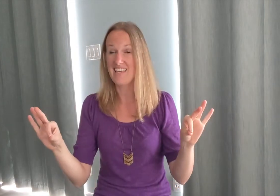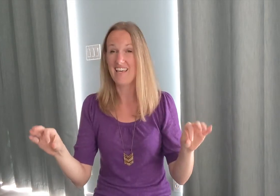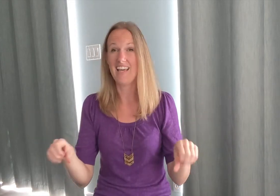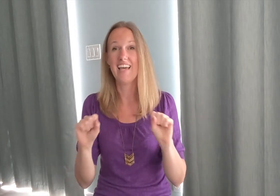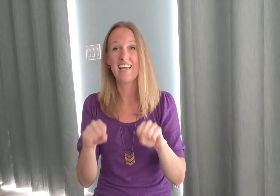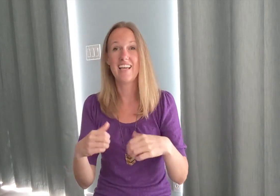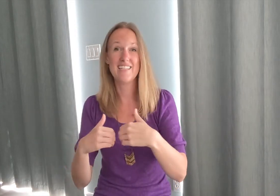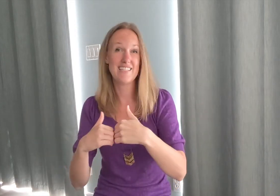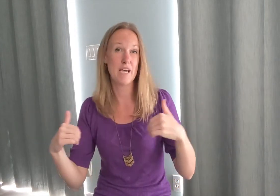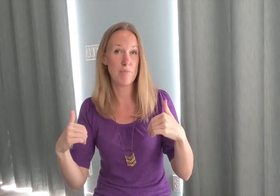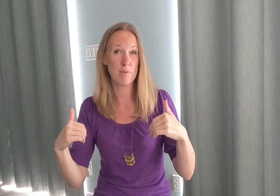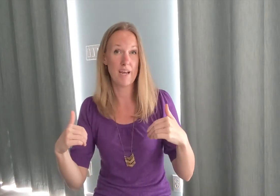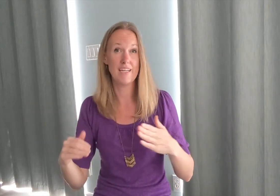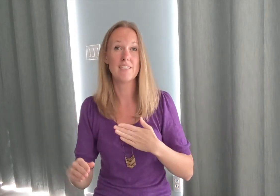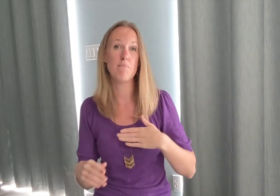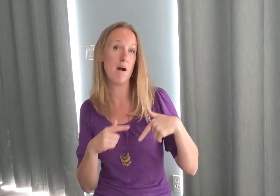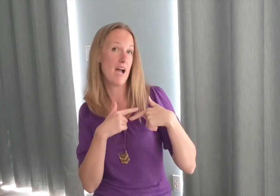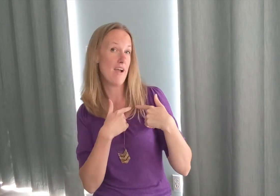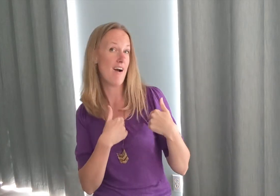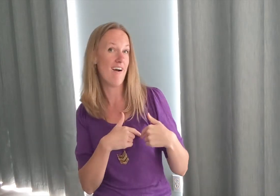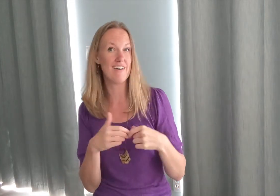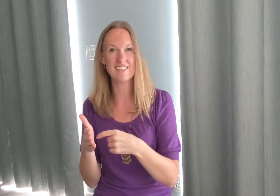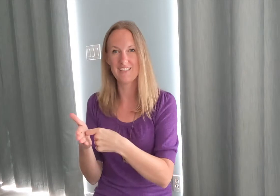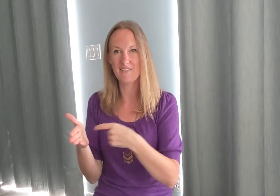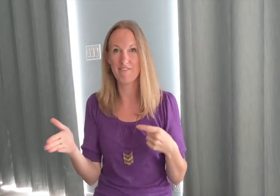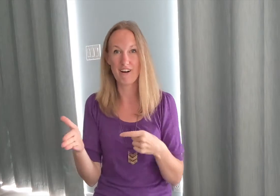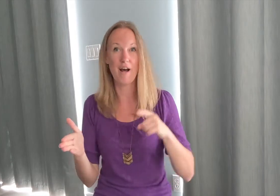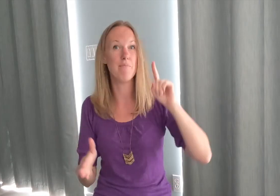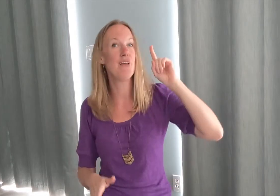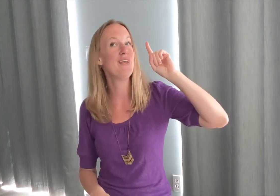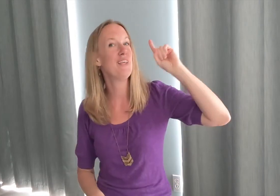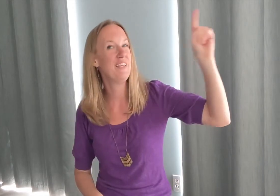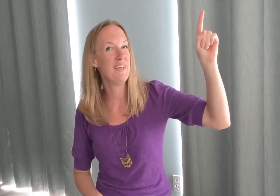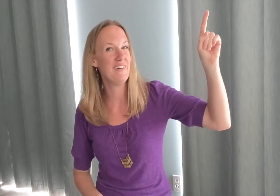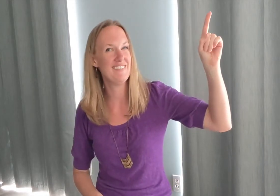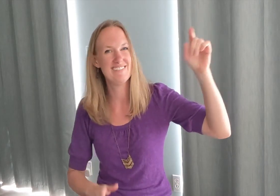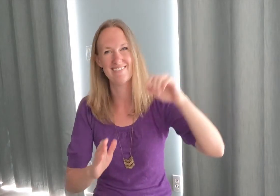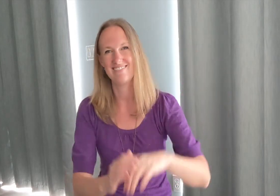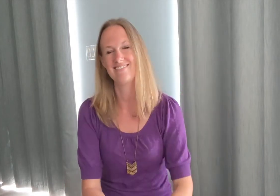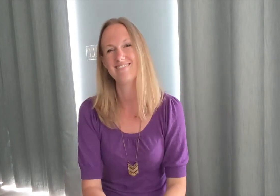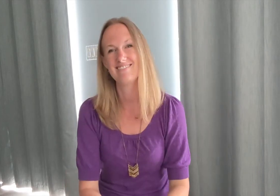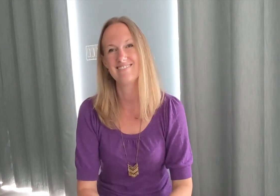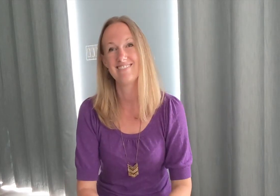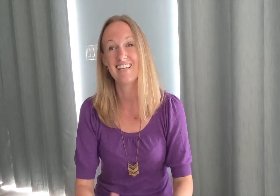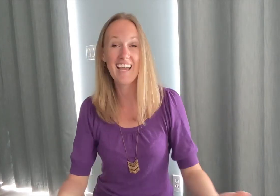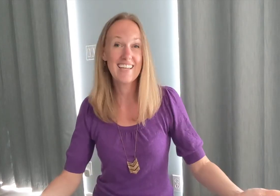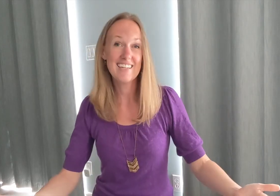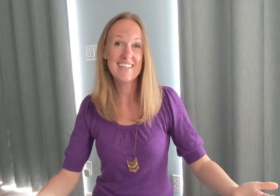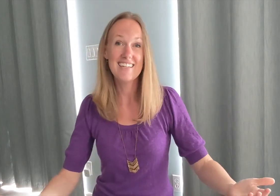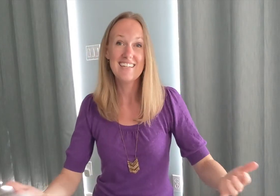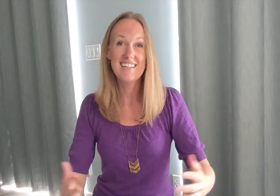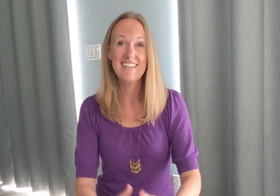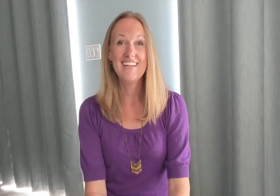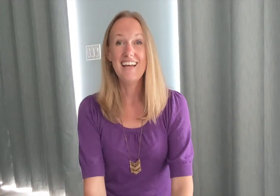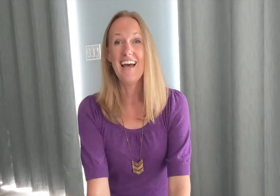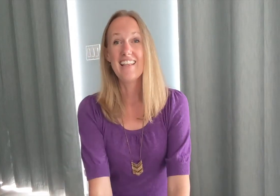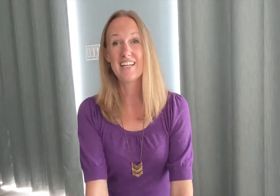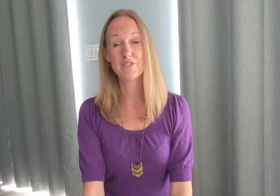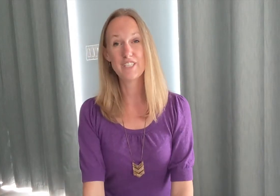can separate my heart from you okay and that's verse